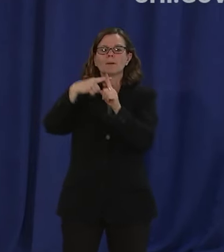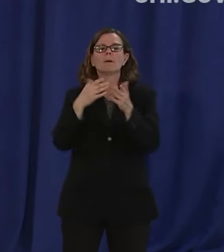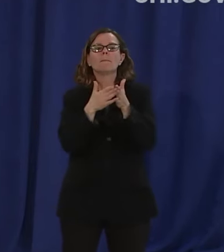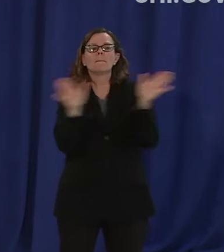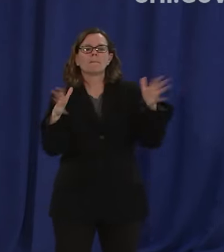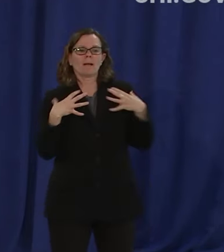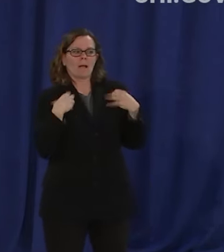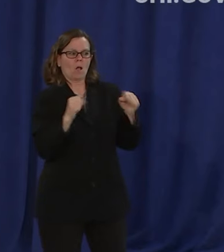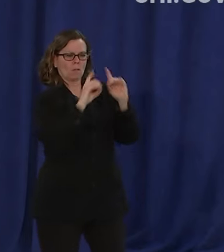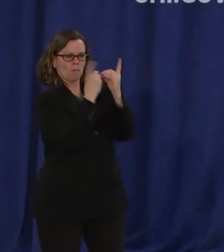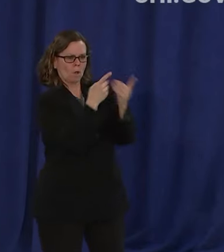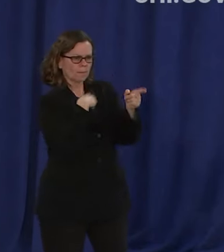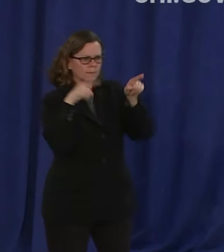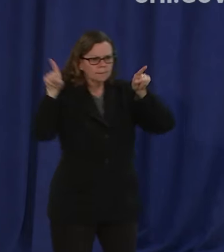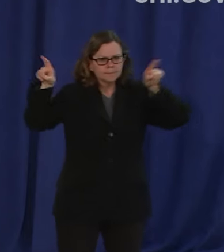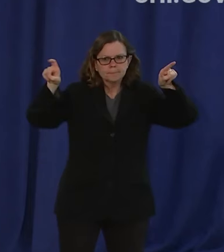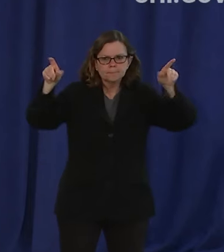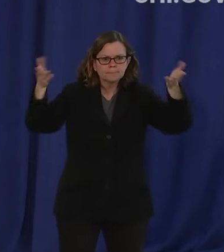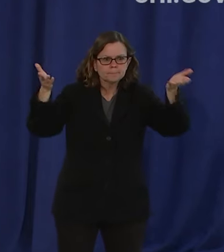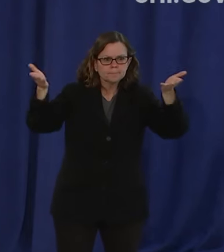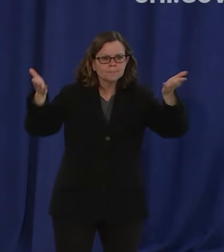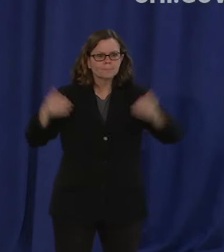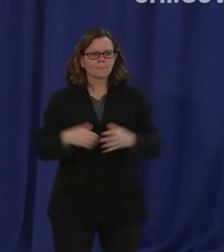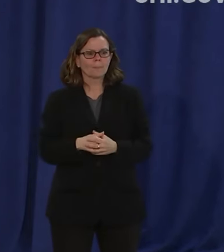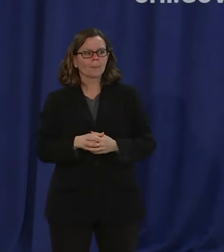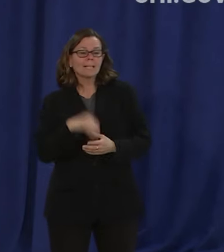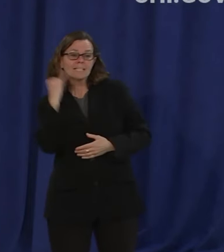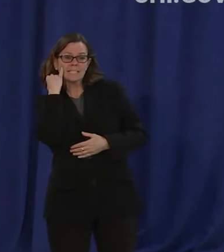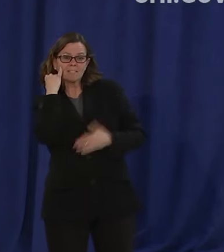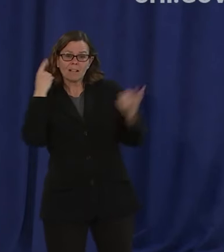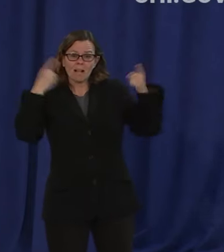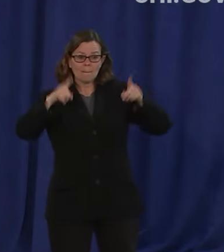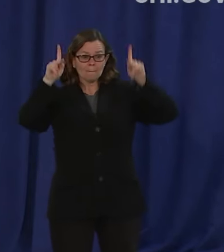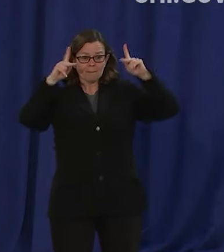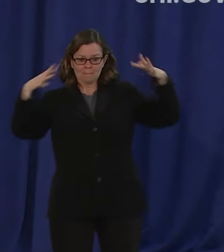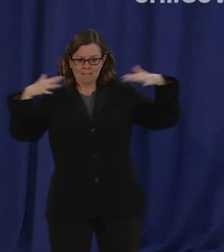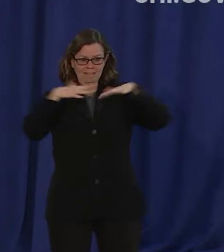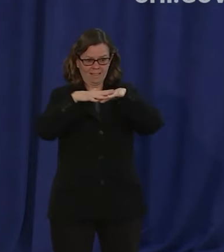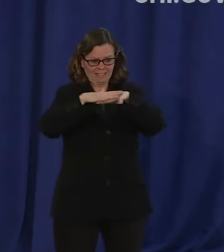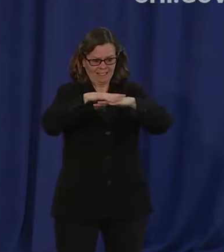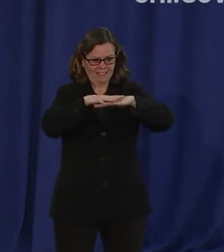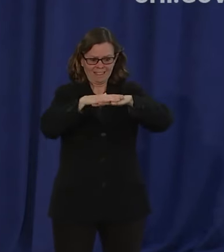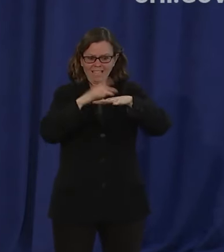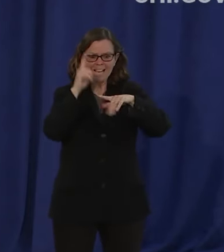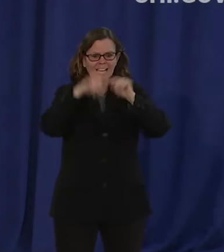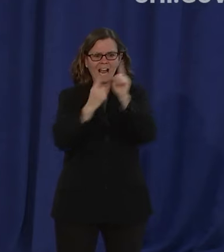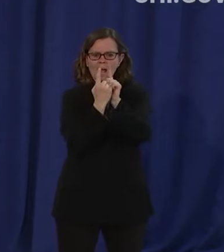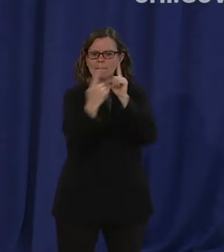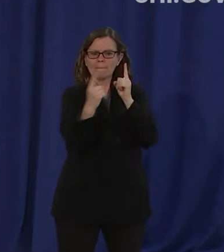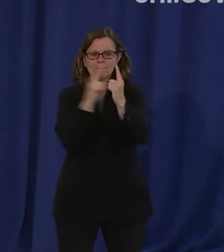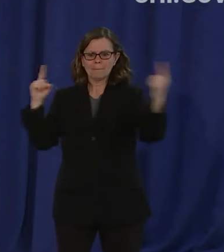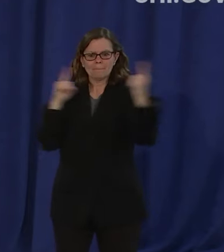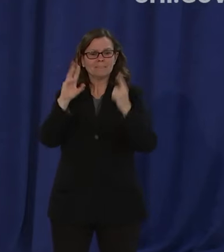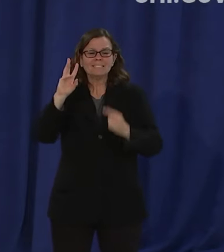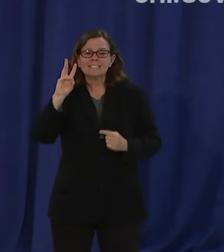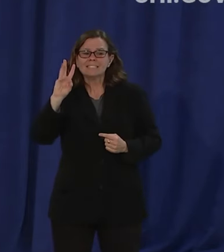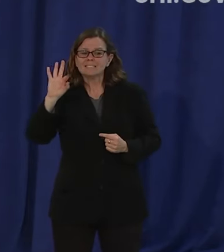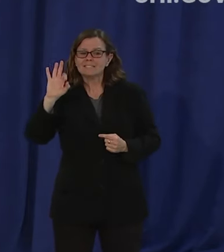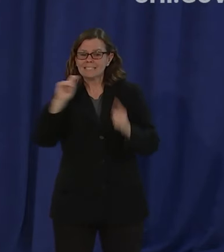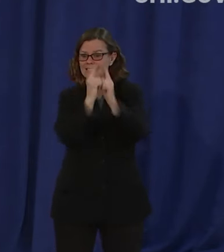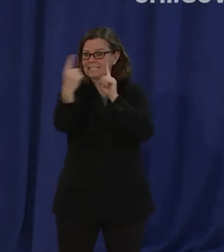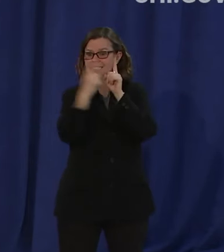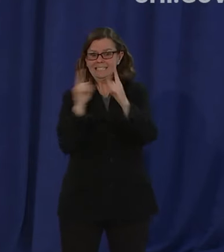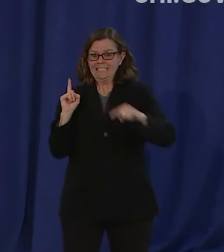if you cannot safely social distance you should be wearing a mask grocery store other